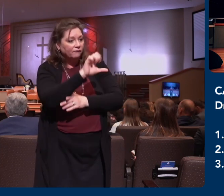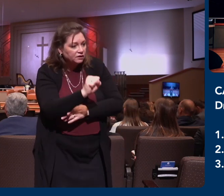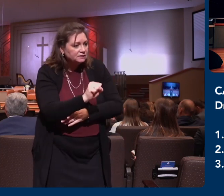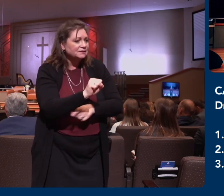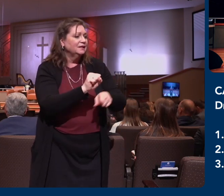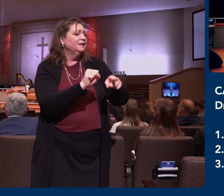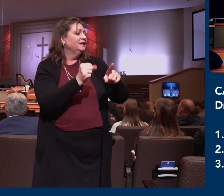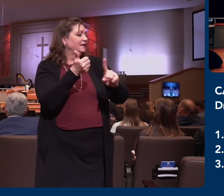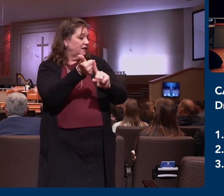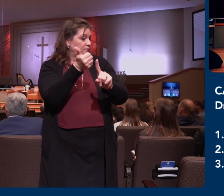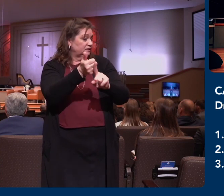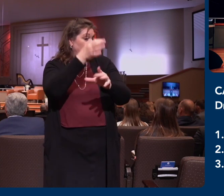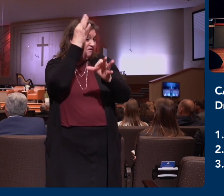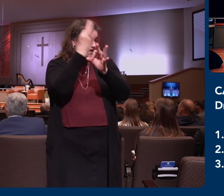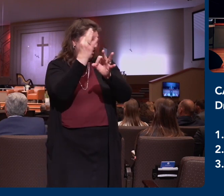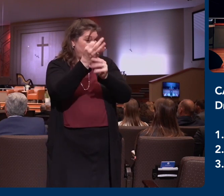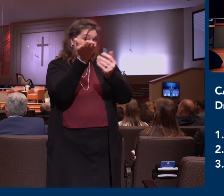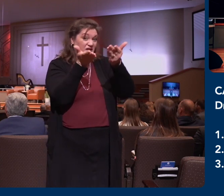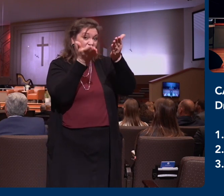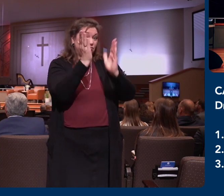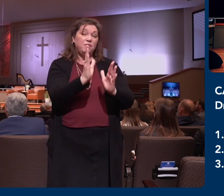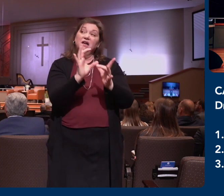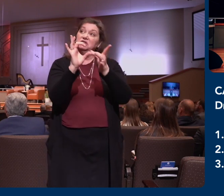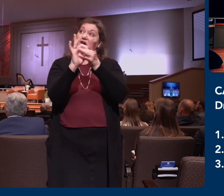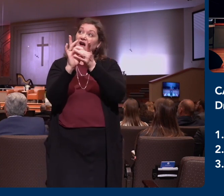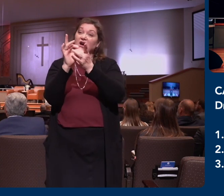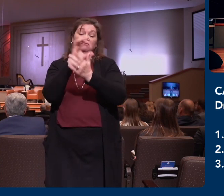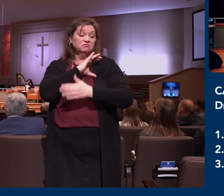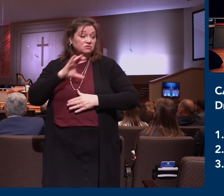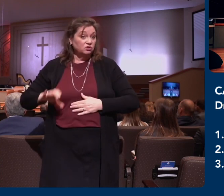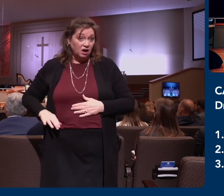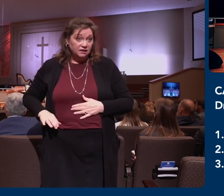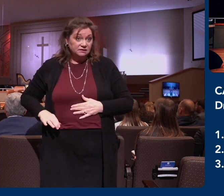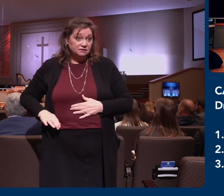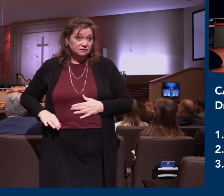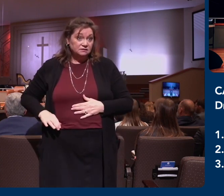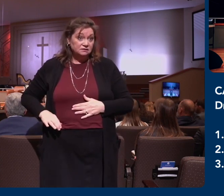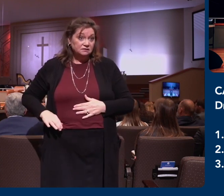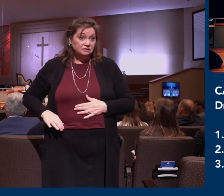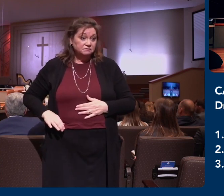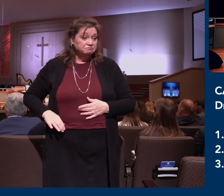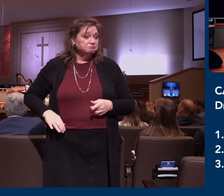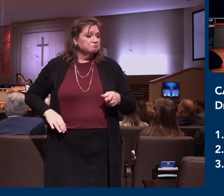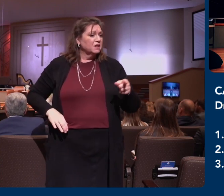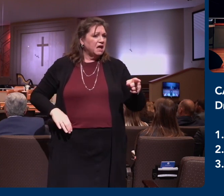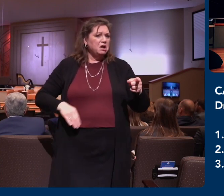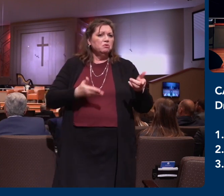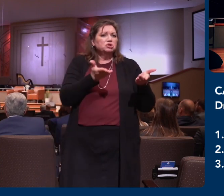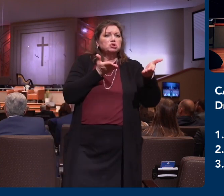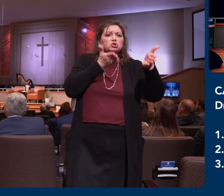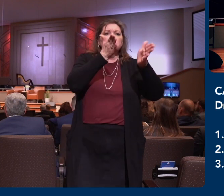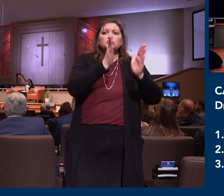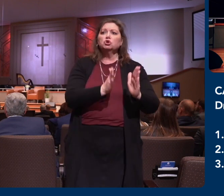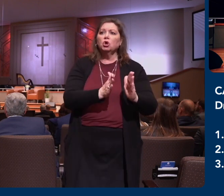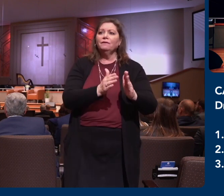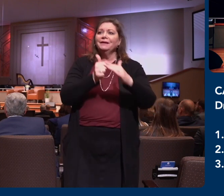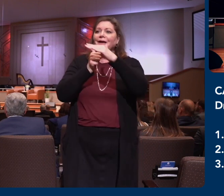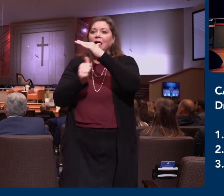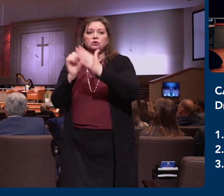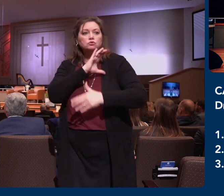of Christ. Paul was a servant of Christ. Epaphras was a servant of Christ. They wanted those in their